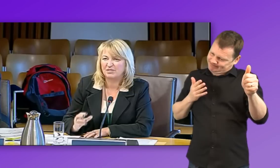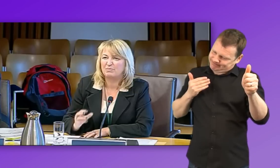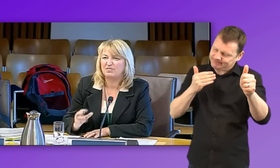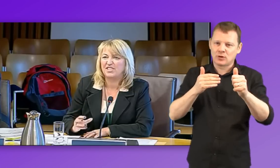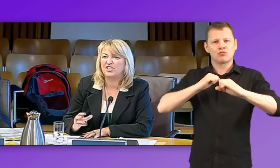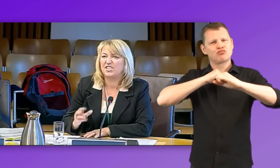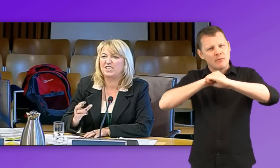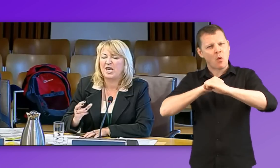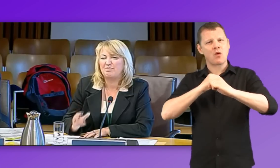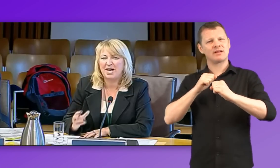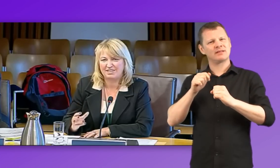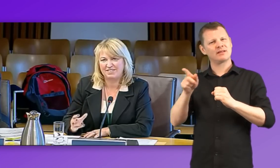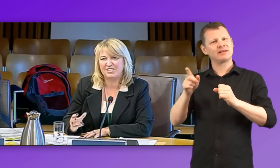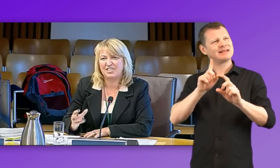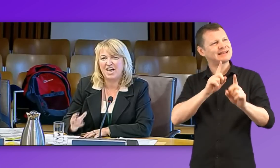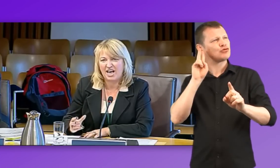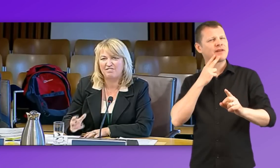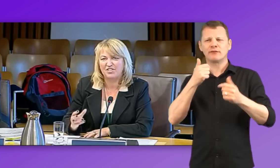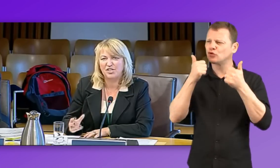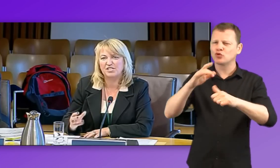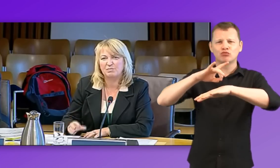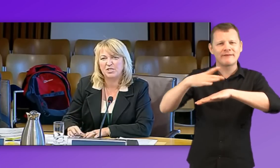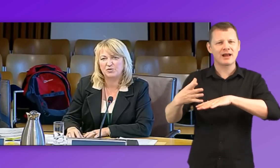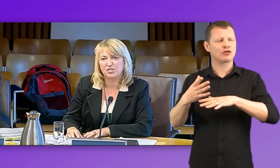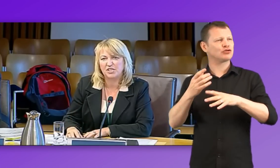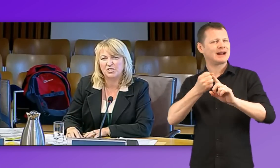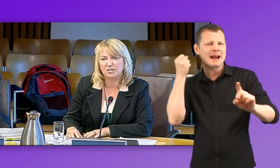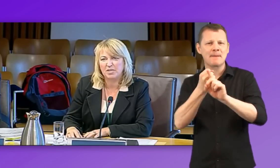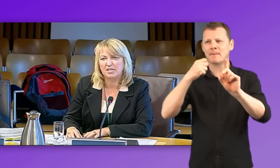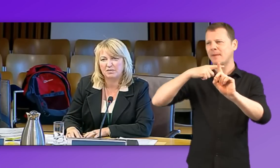the profession and the impact that it can have and the transformational change it can make.